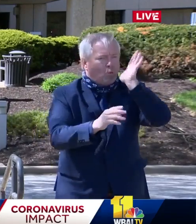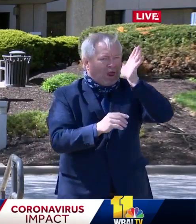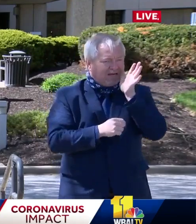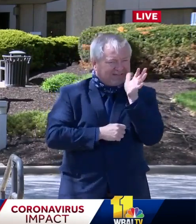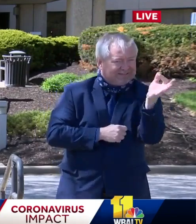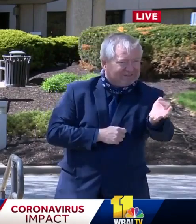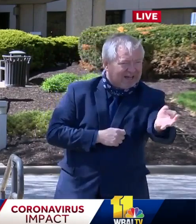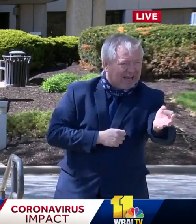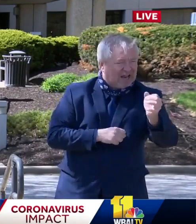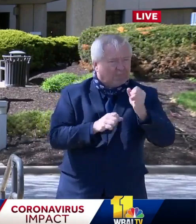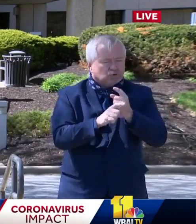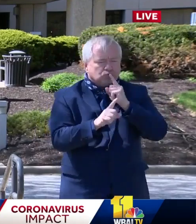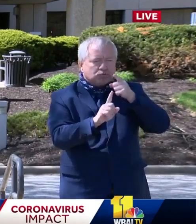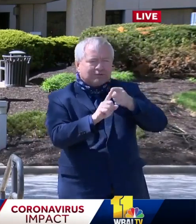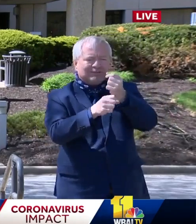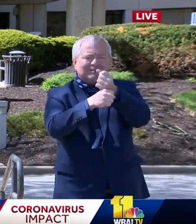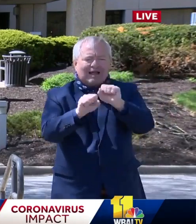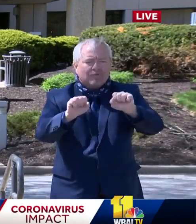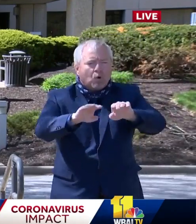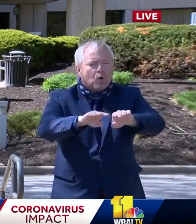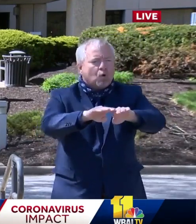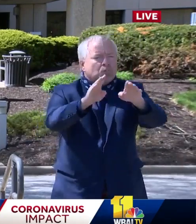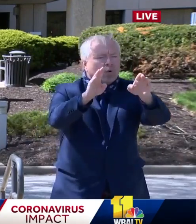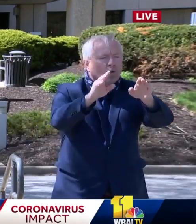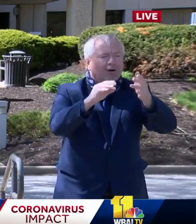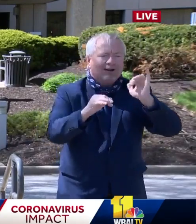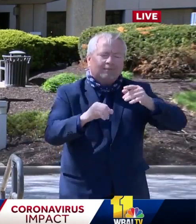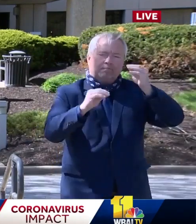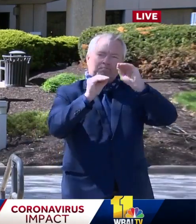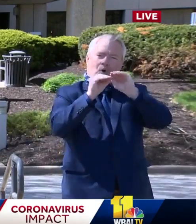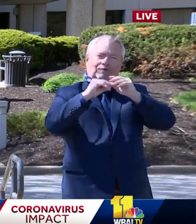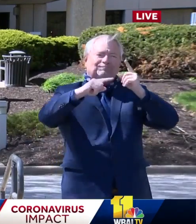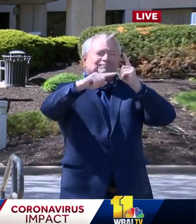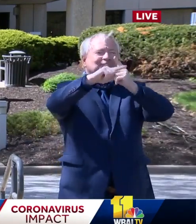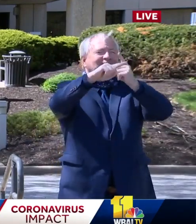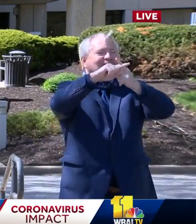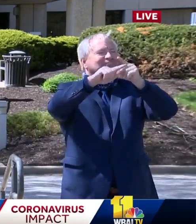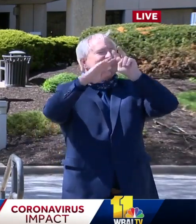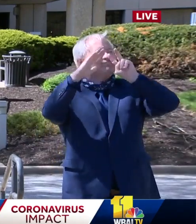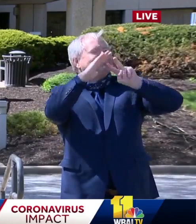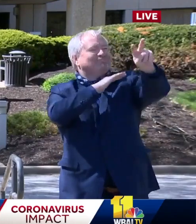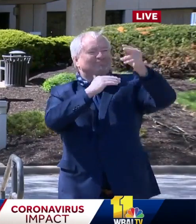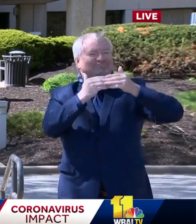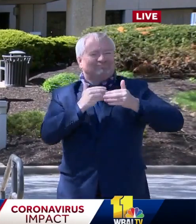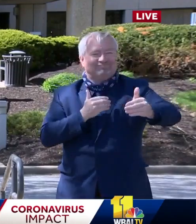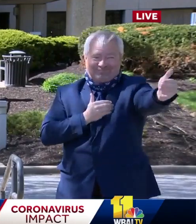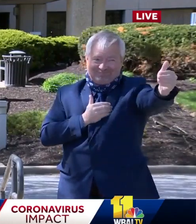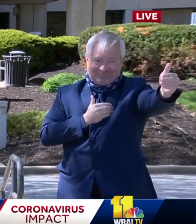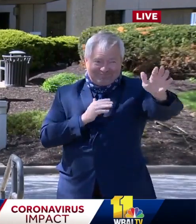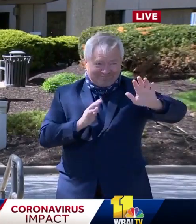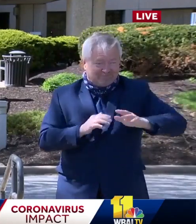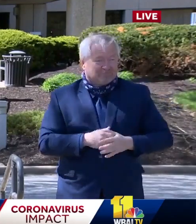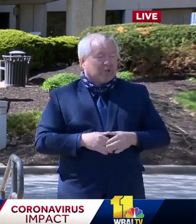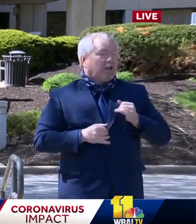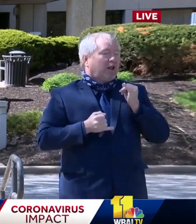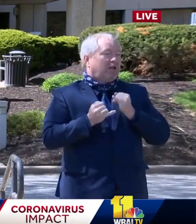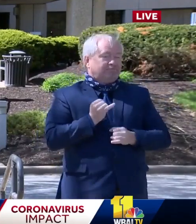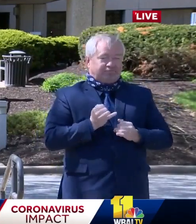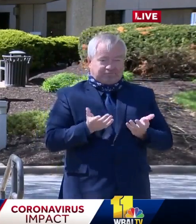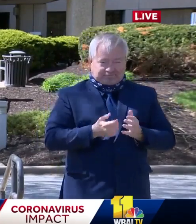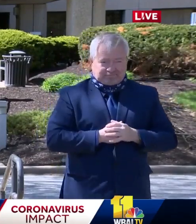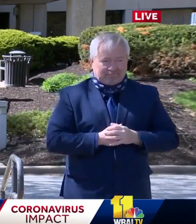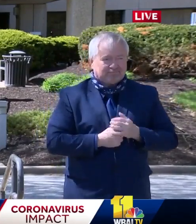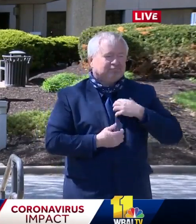into a brighter and more hopeful future. And finally today, I want to just take a moment